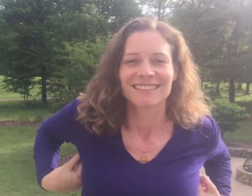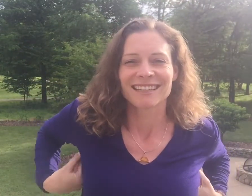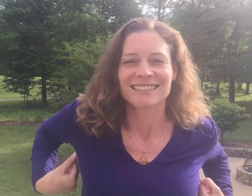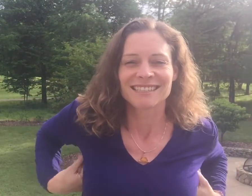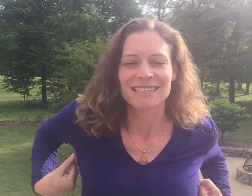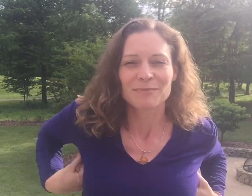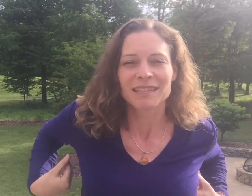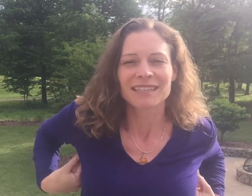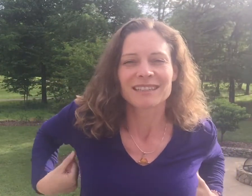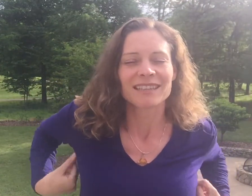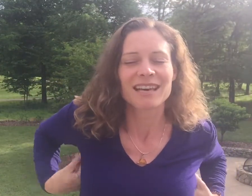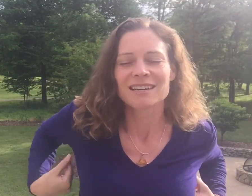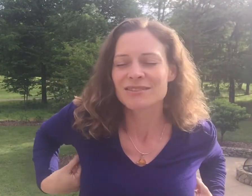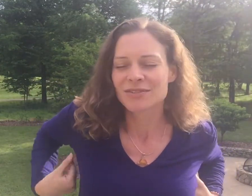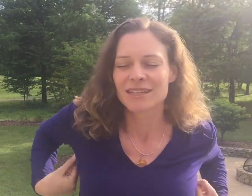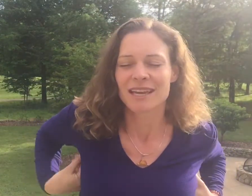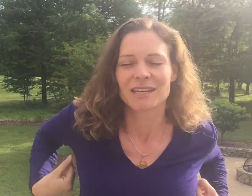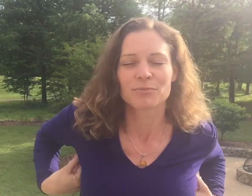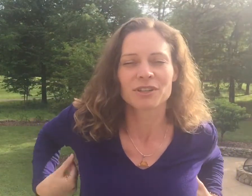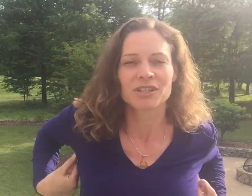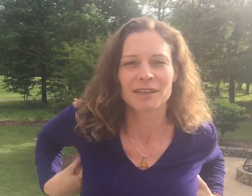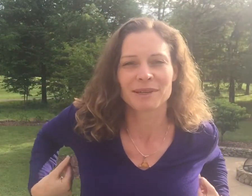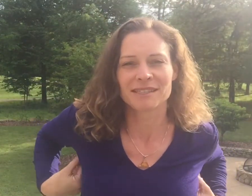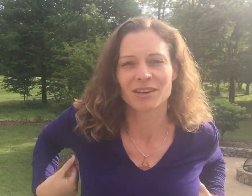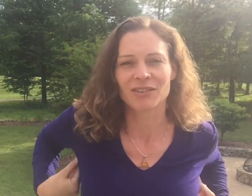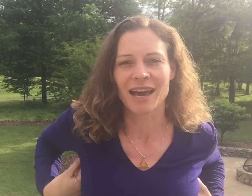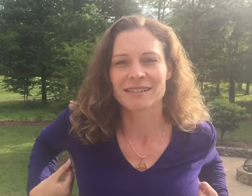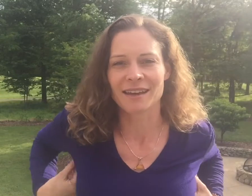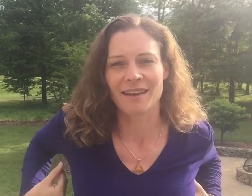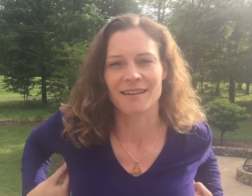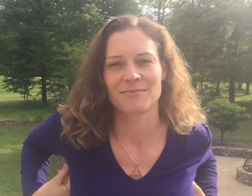I deeply love and appreciate myself as I am.